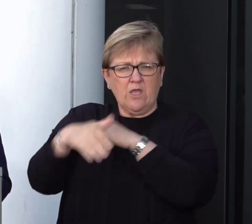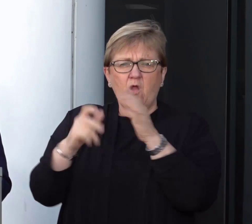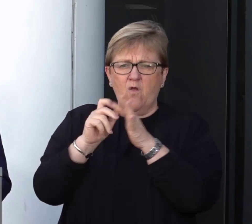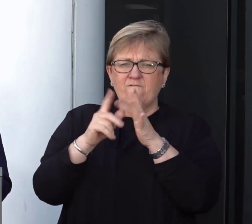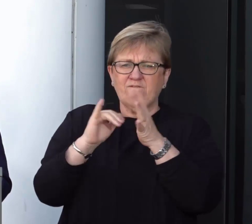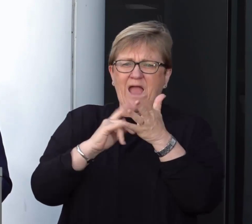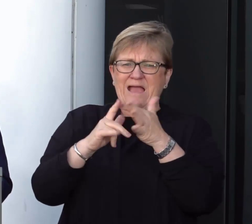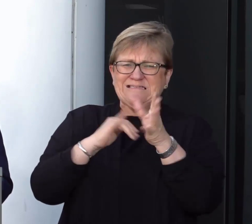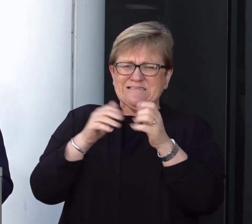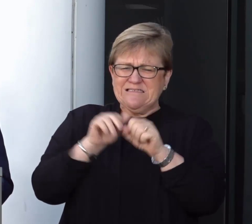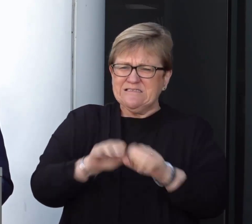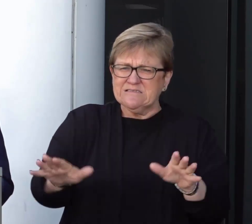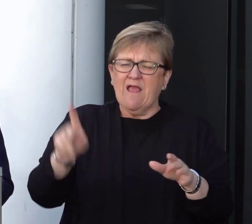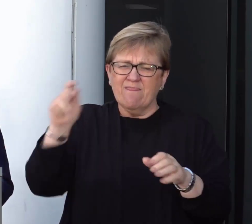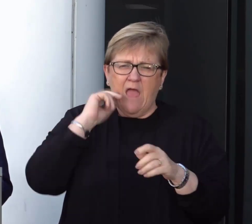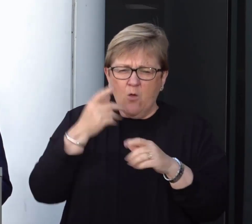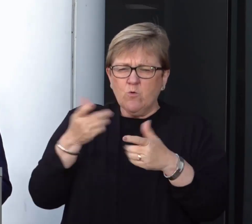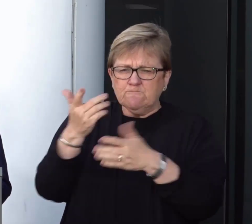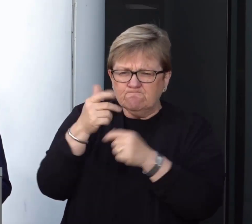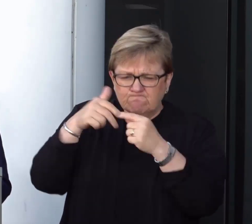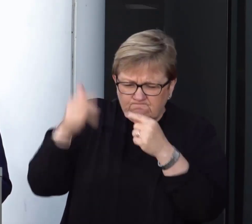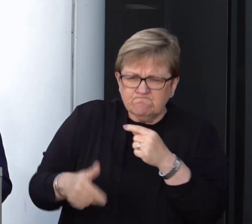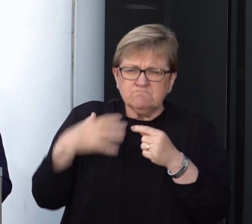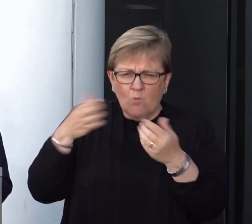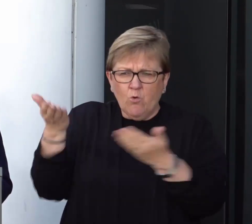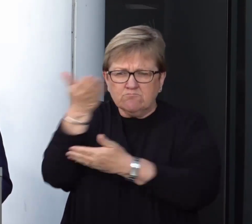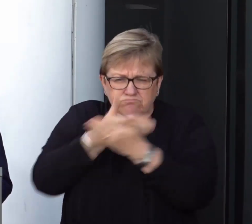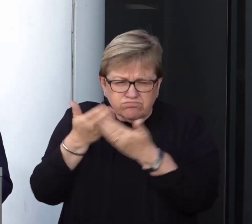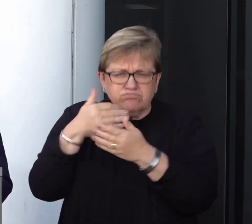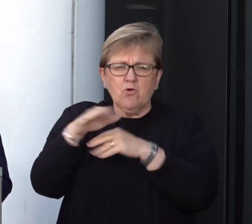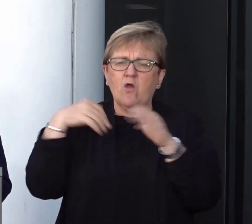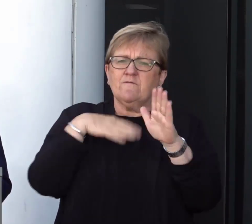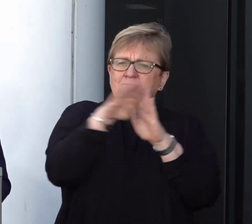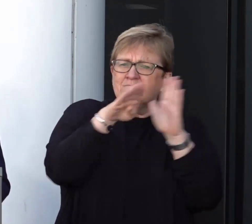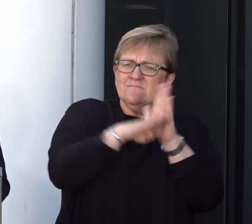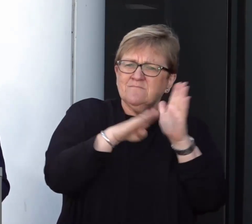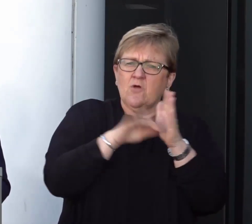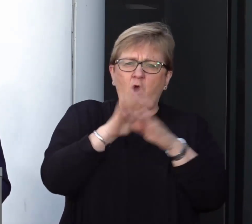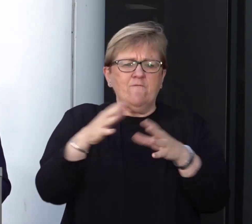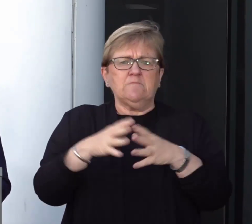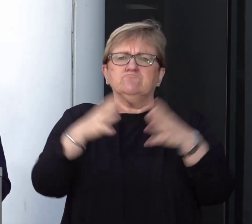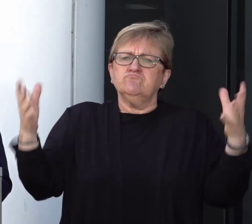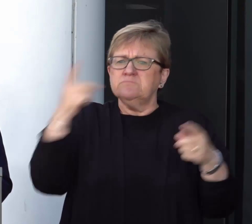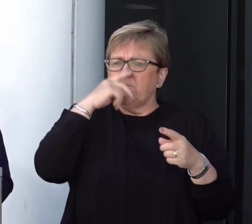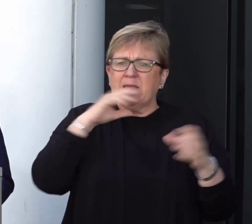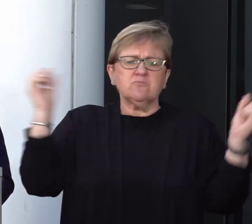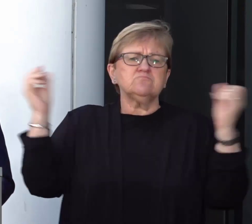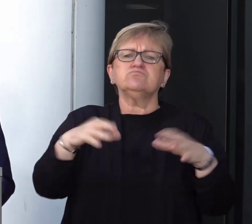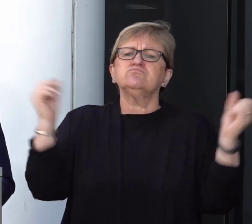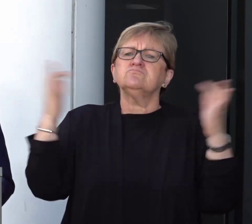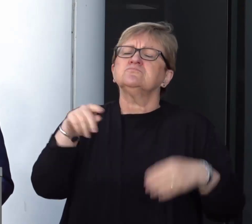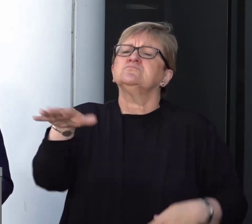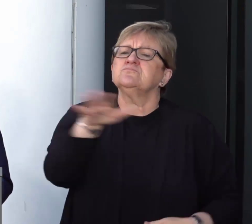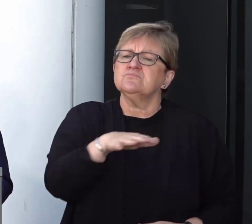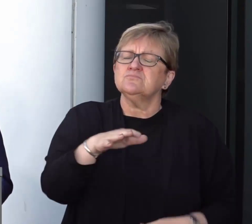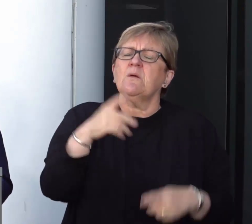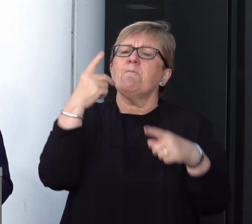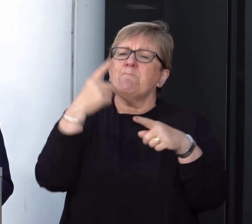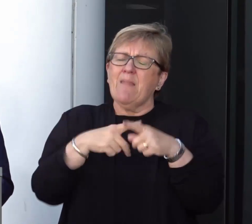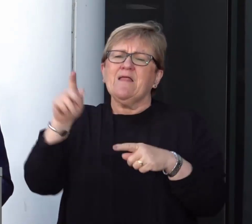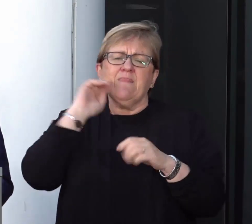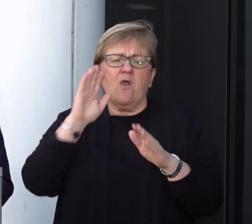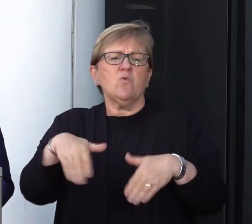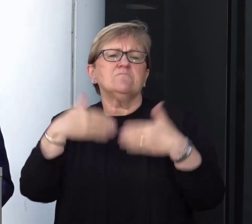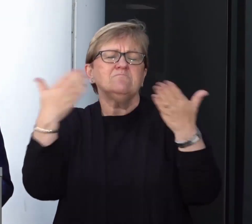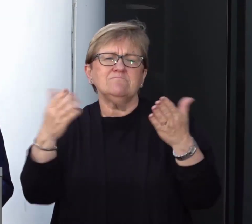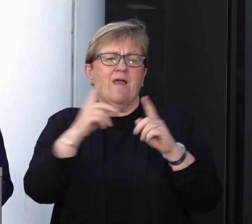They will be putting more meat to the bones in relation to the guidelines for mass gatherings and in addition to that